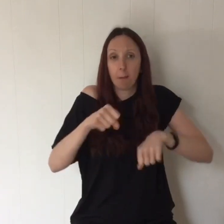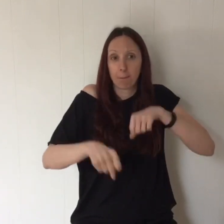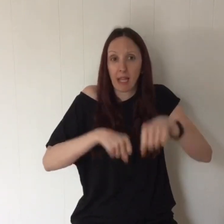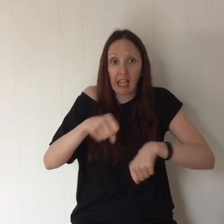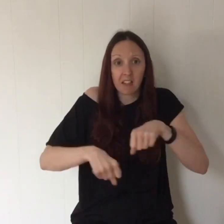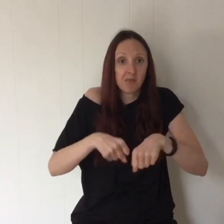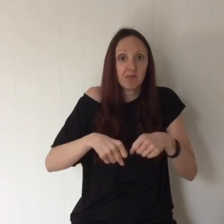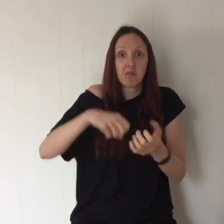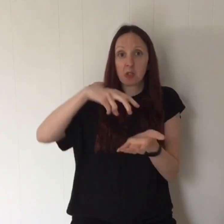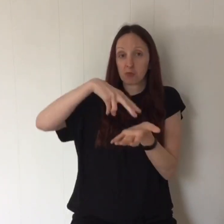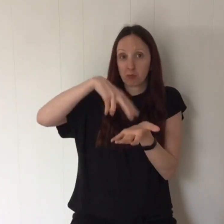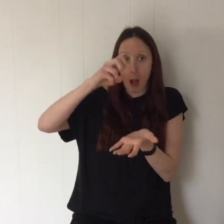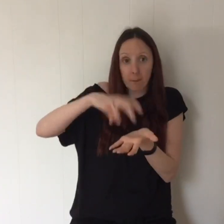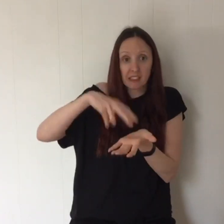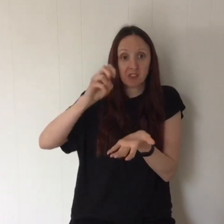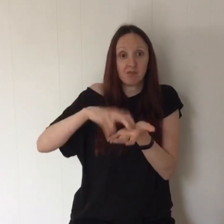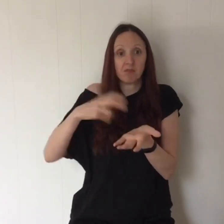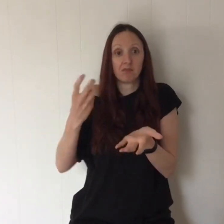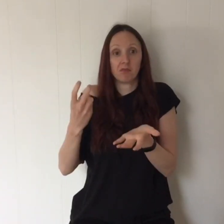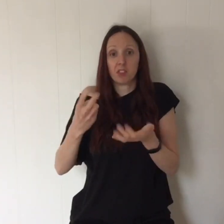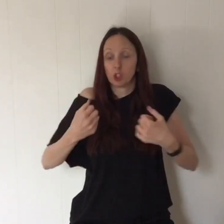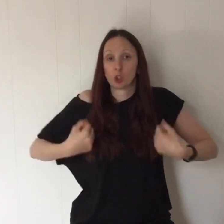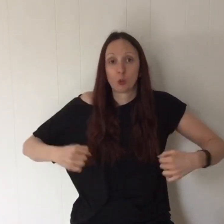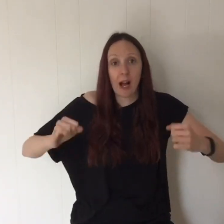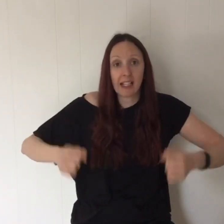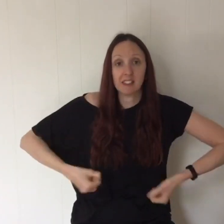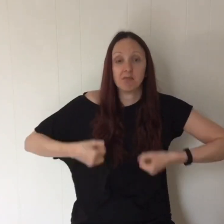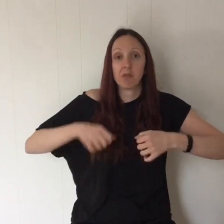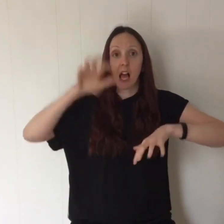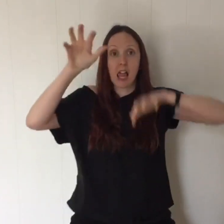toys, bikes, trampolines, swings and climbing frames.